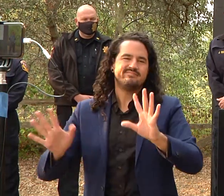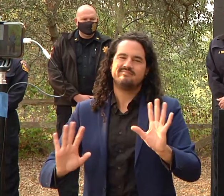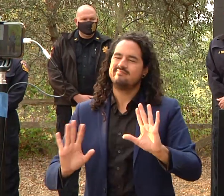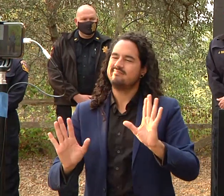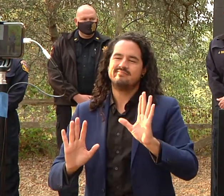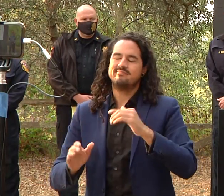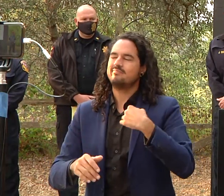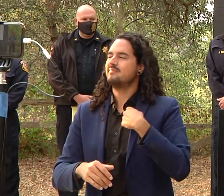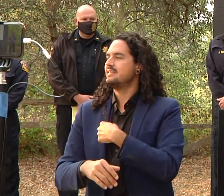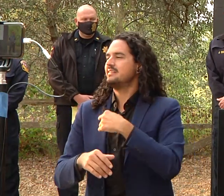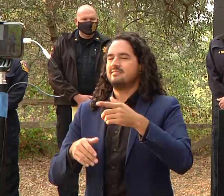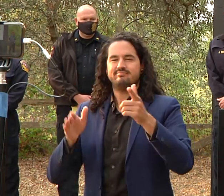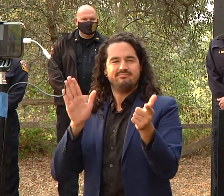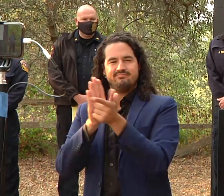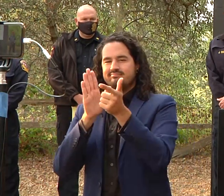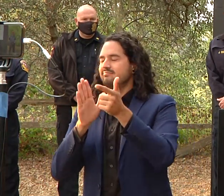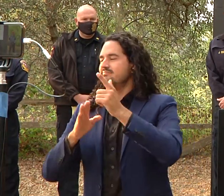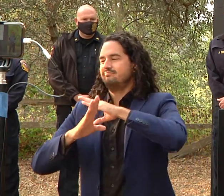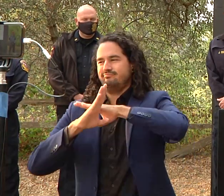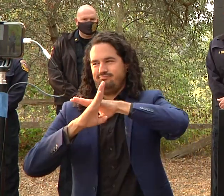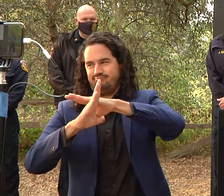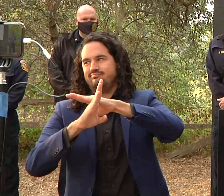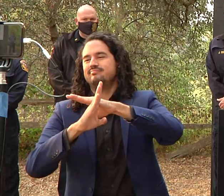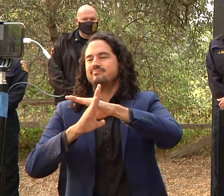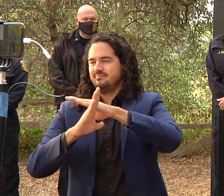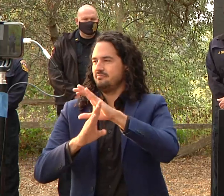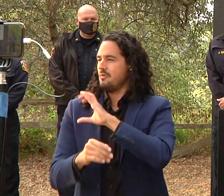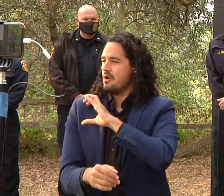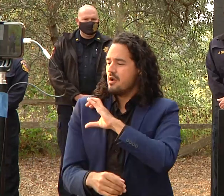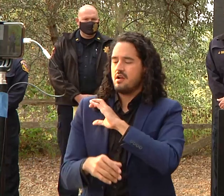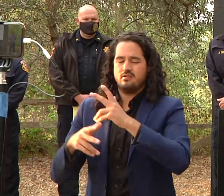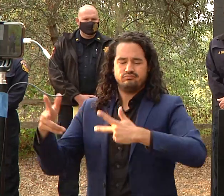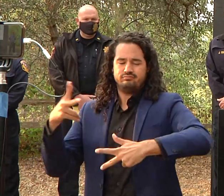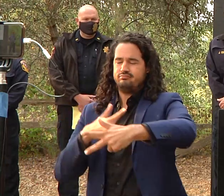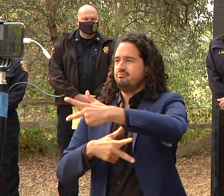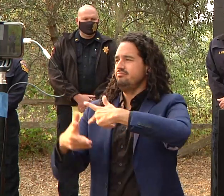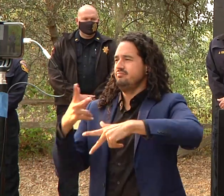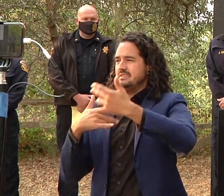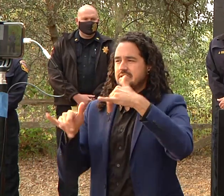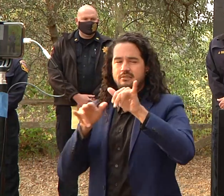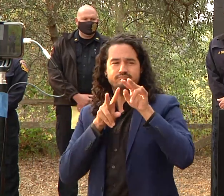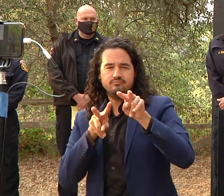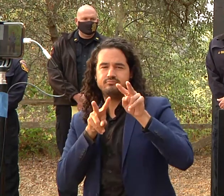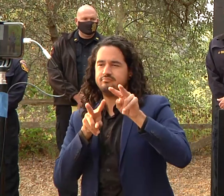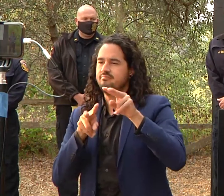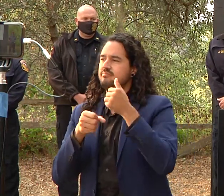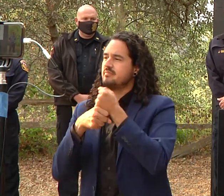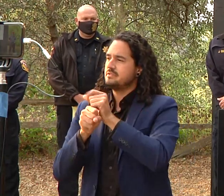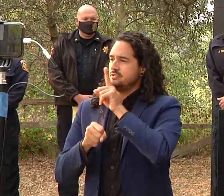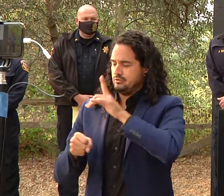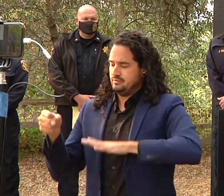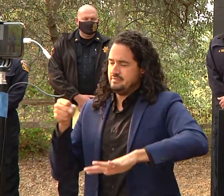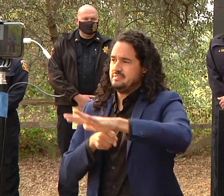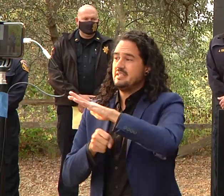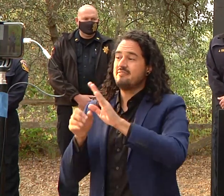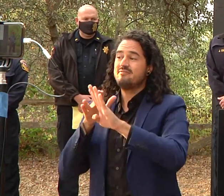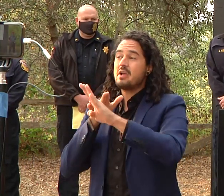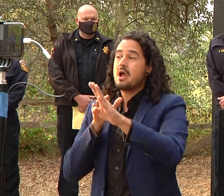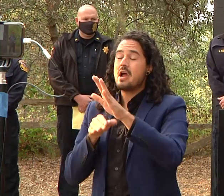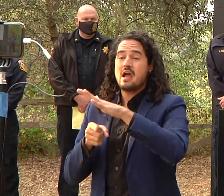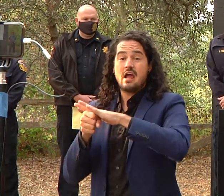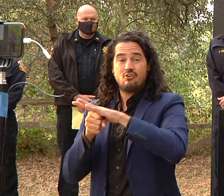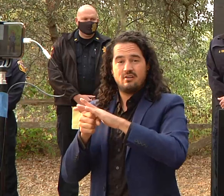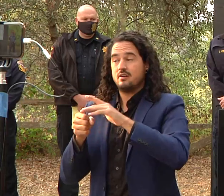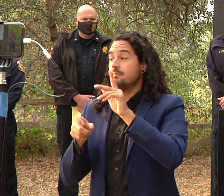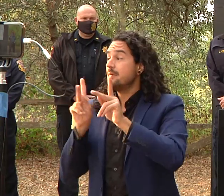deputies and officers up there patrolling those areas making sure anyone that isn't supposed to be up there isn't up there and